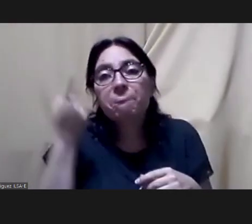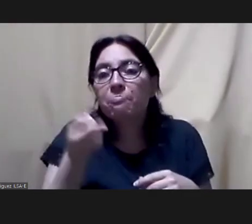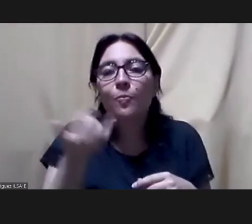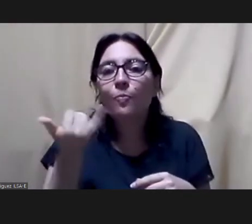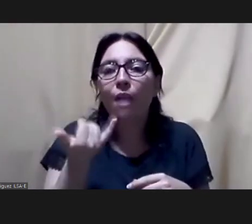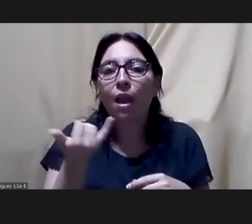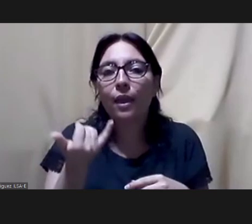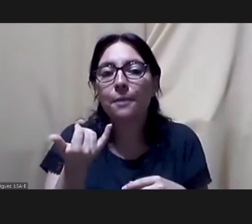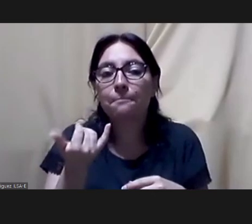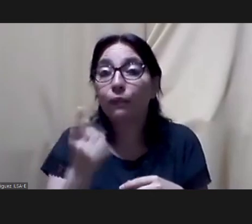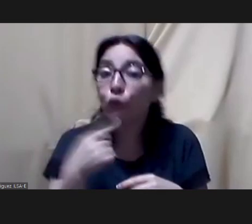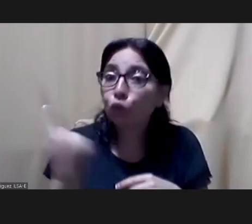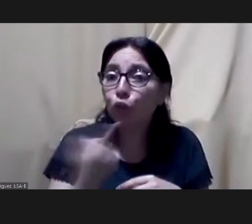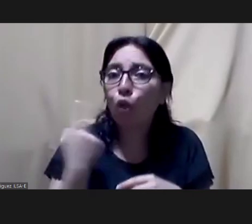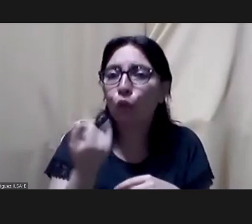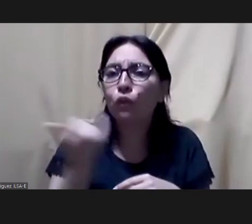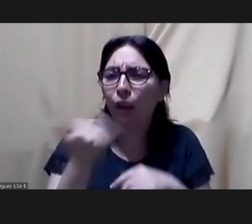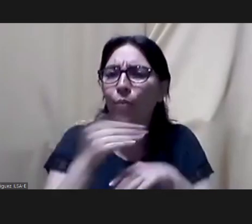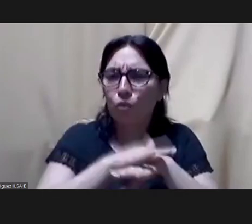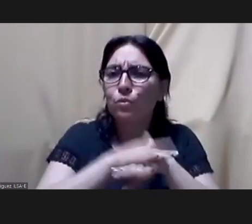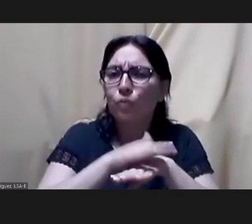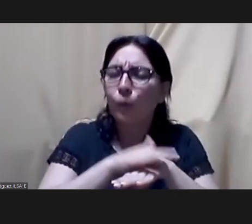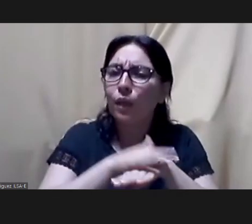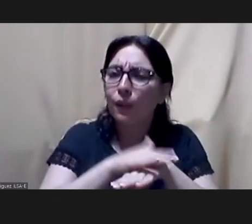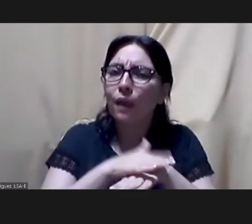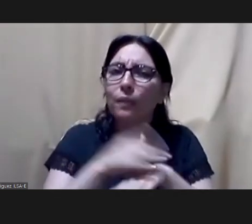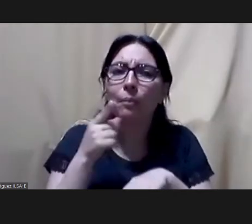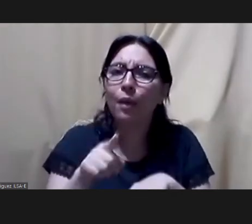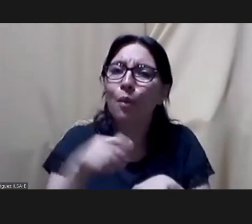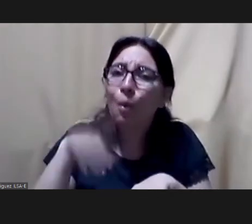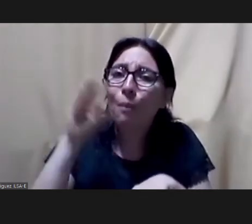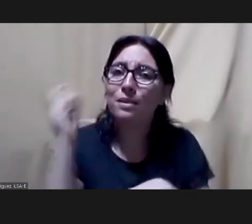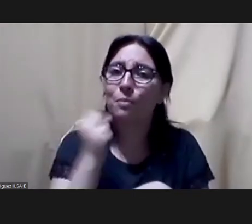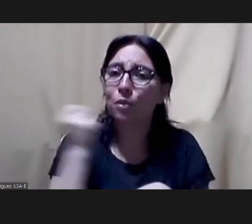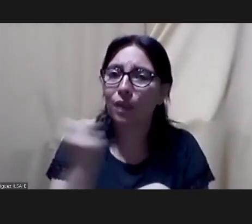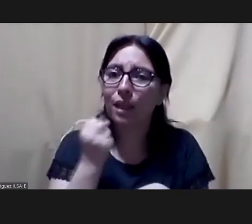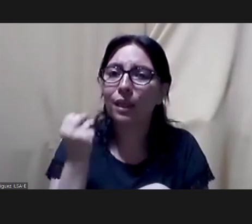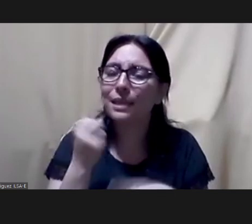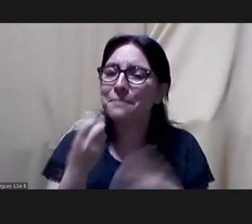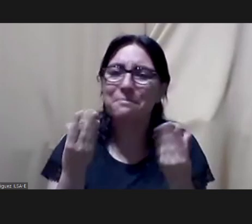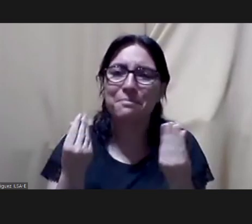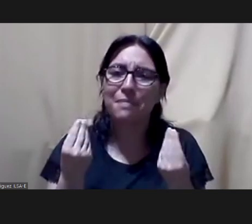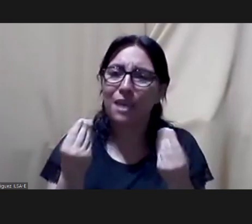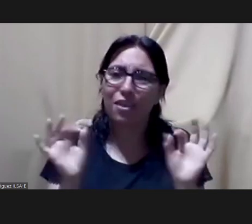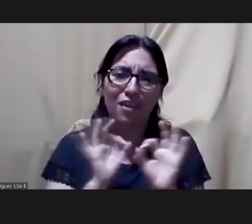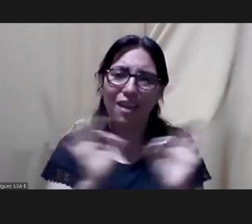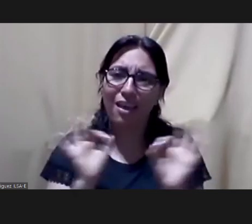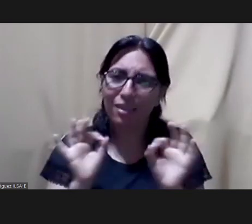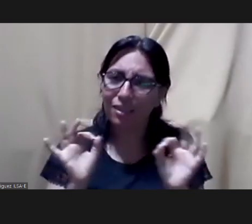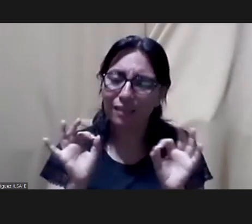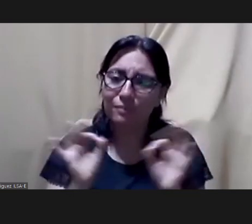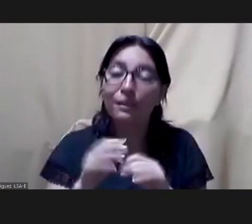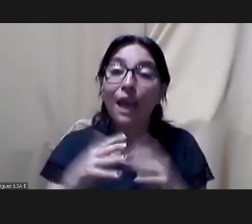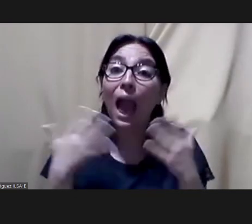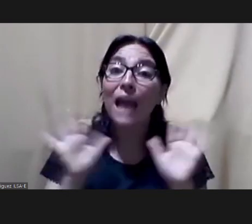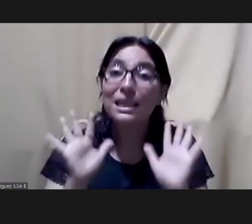there is a responsibility and as i said with no fear whatsoever because this